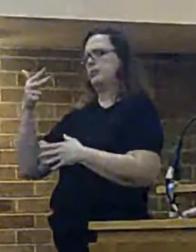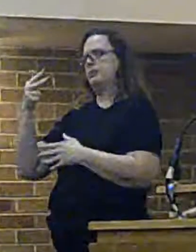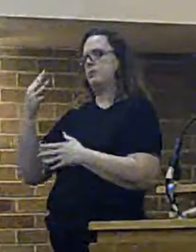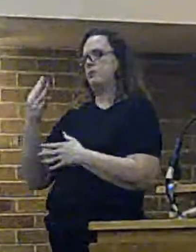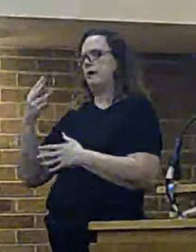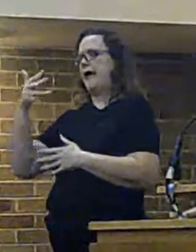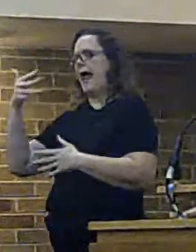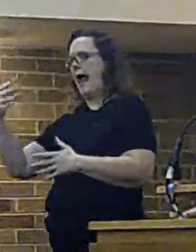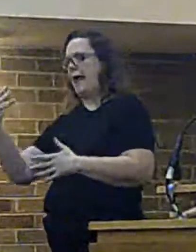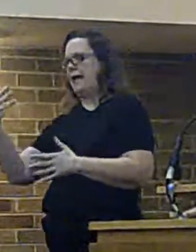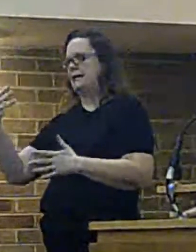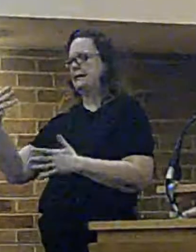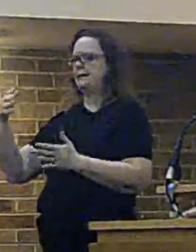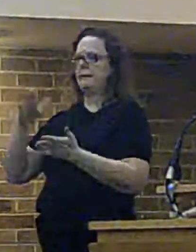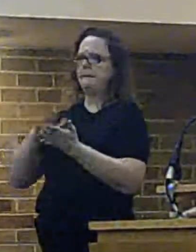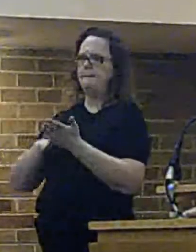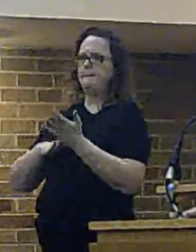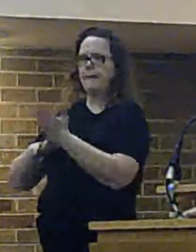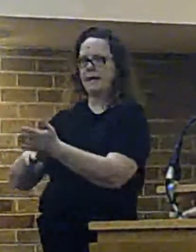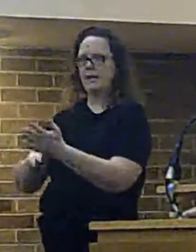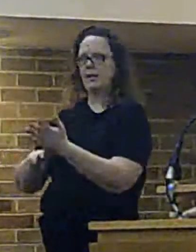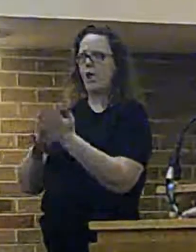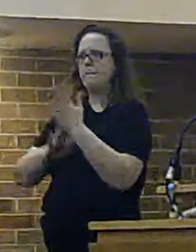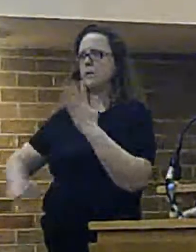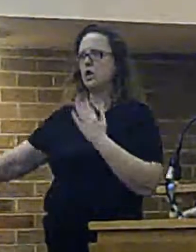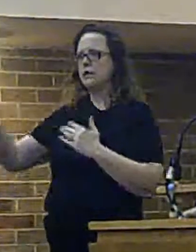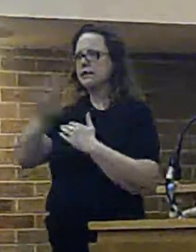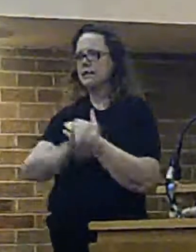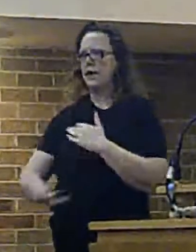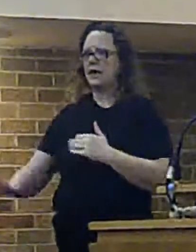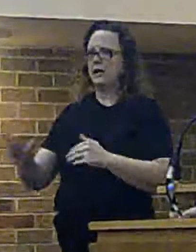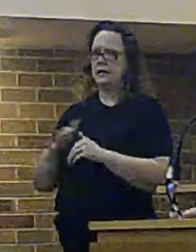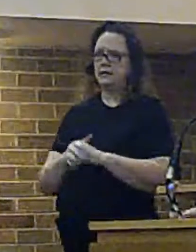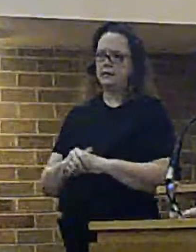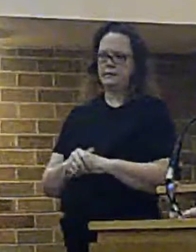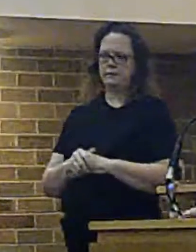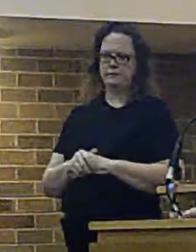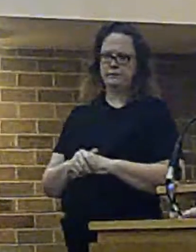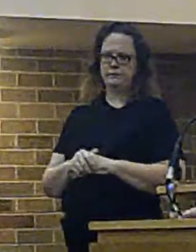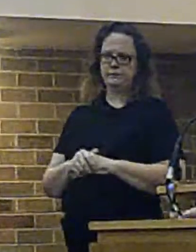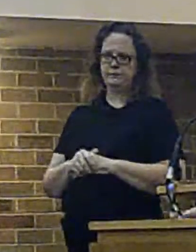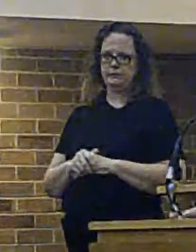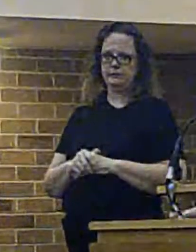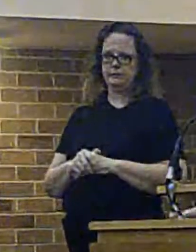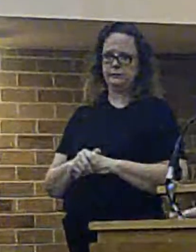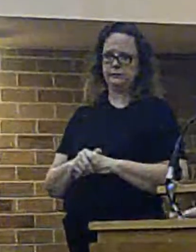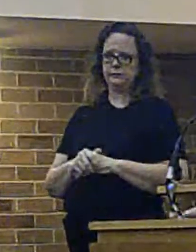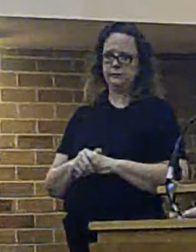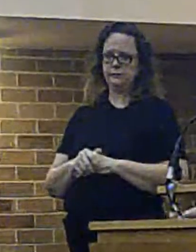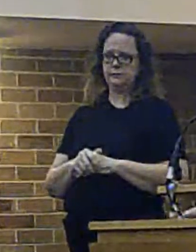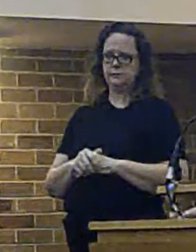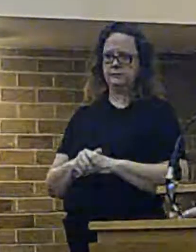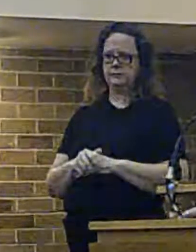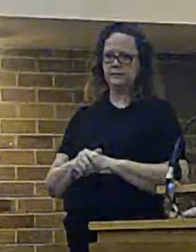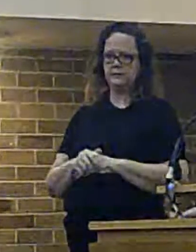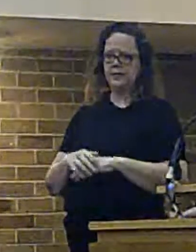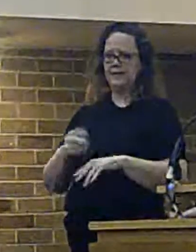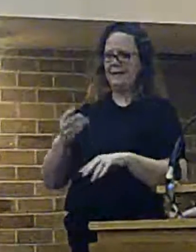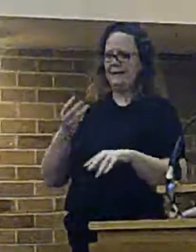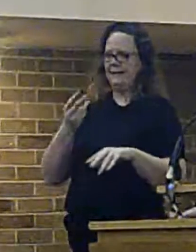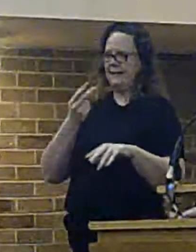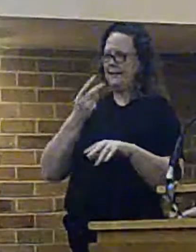Merseyside. Outlight station closures were recognised as being the second least worst option.